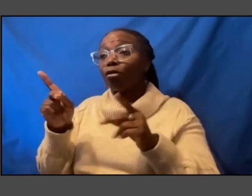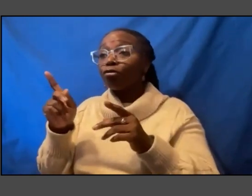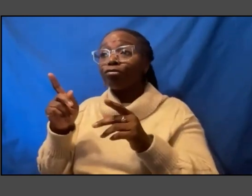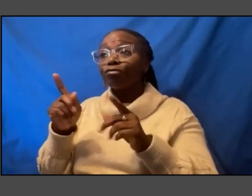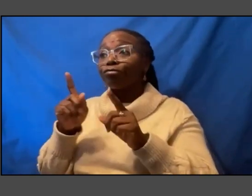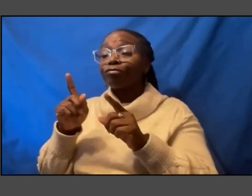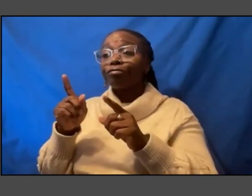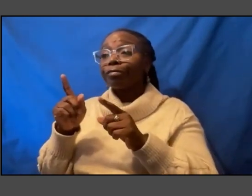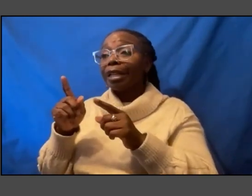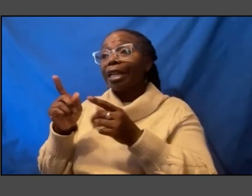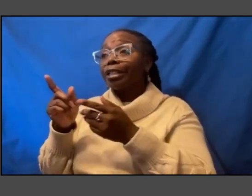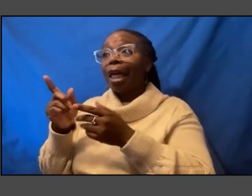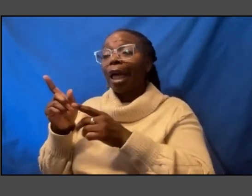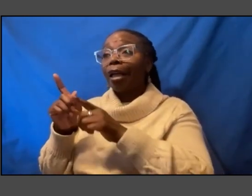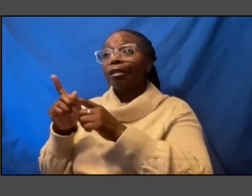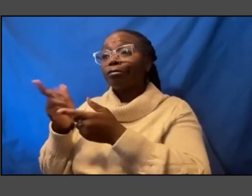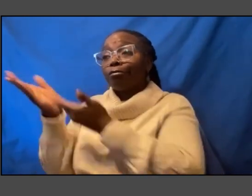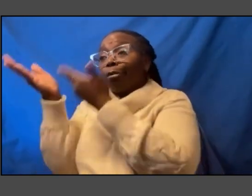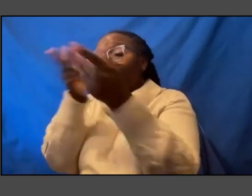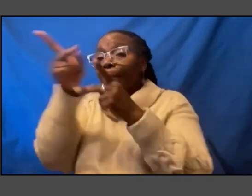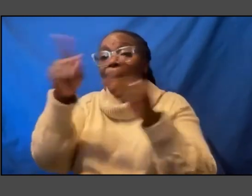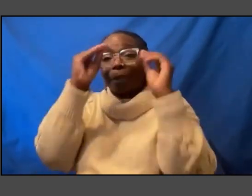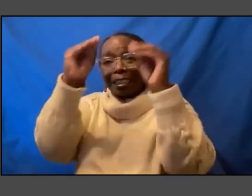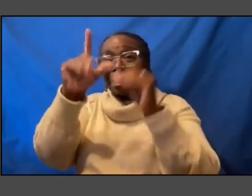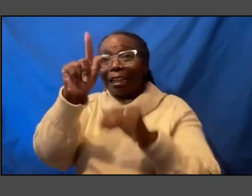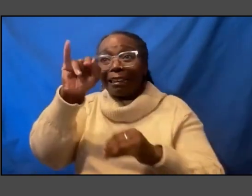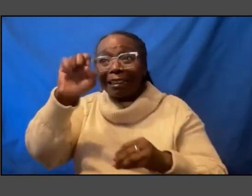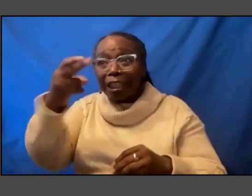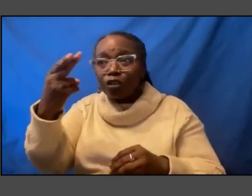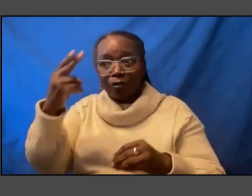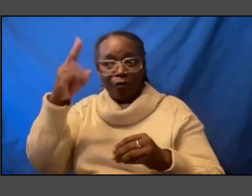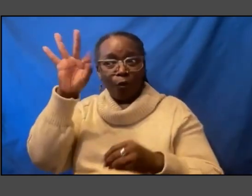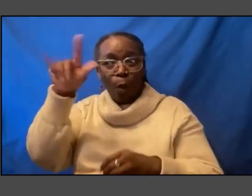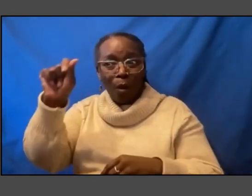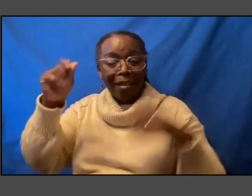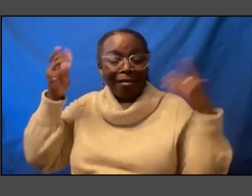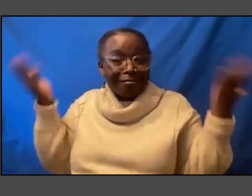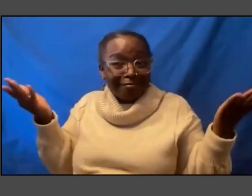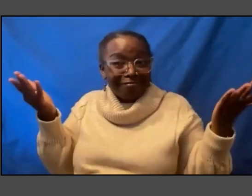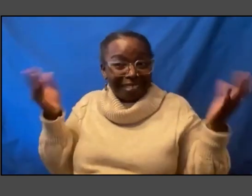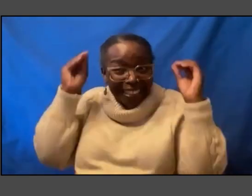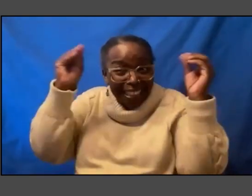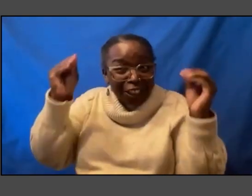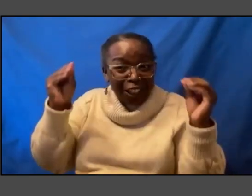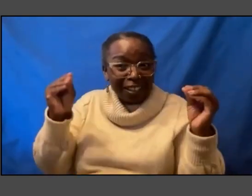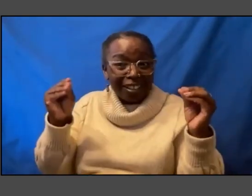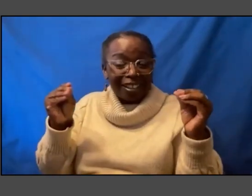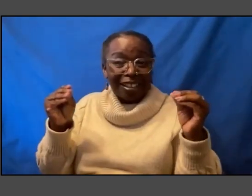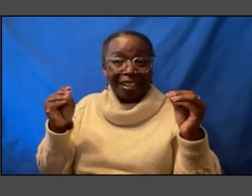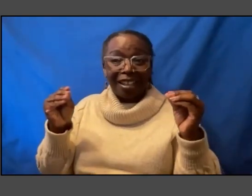teaching about lynching in Florida uh where you know there were more lynchings in Florida than in Alabama